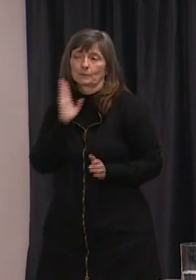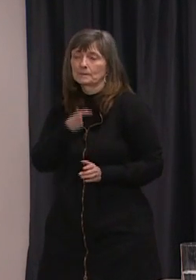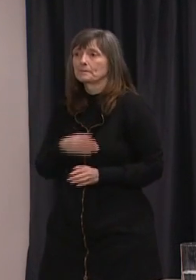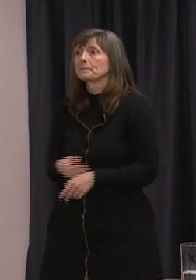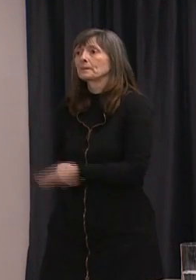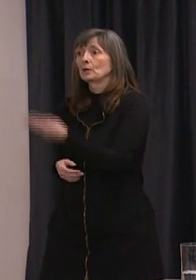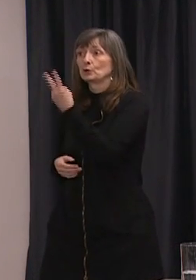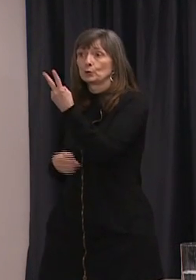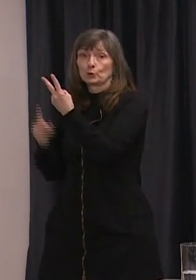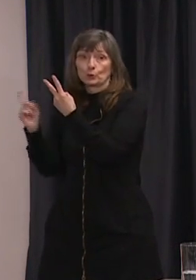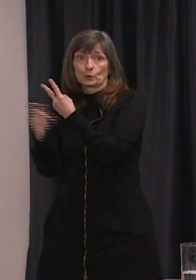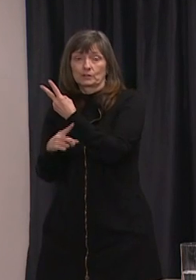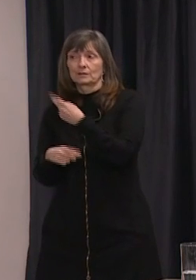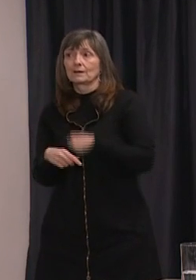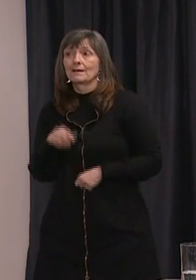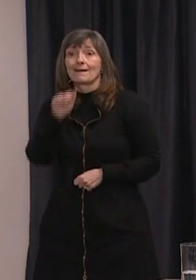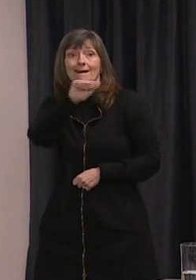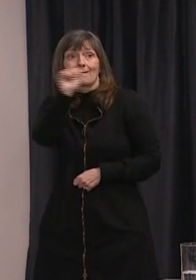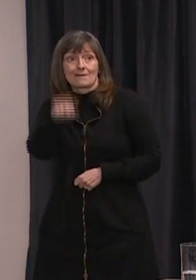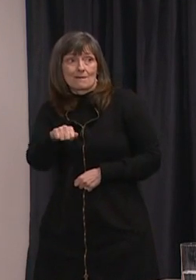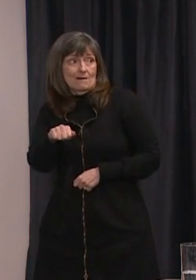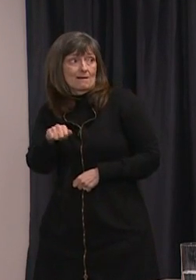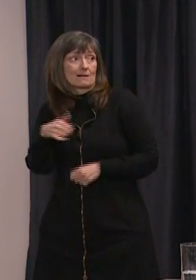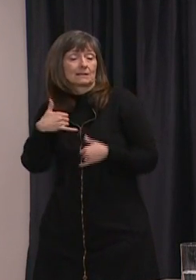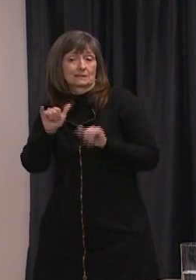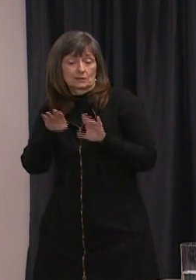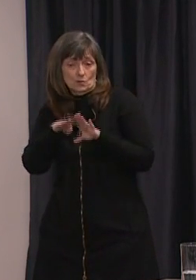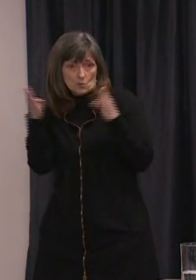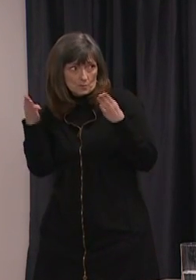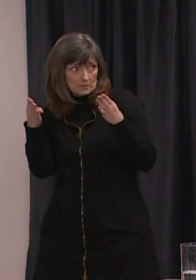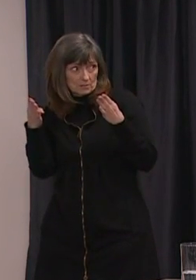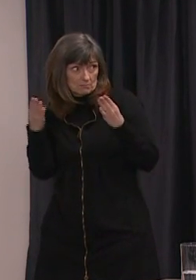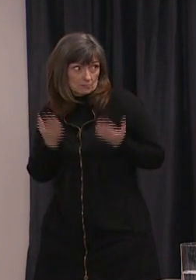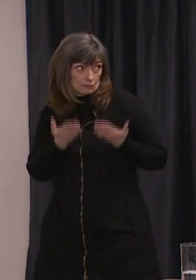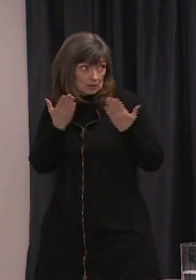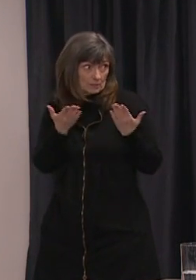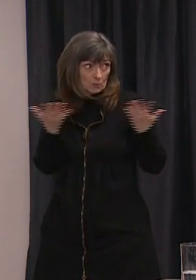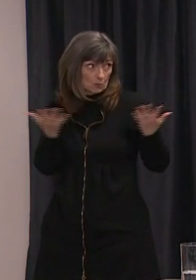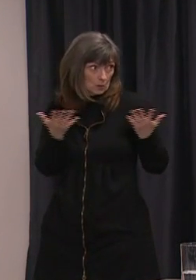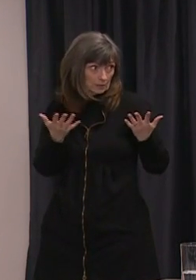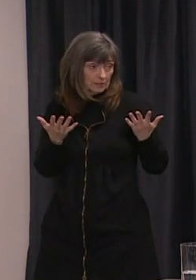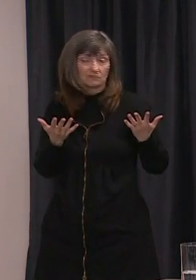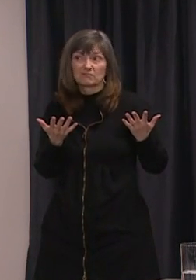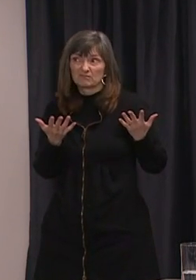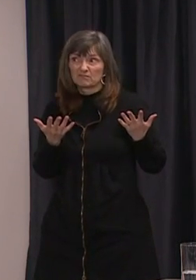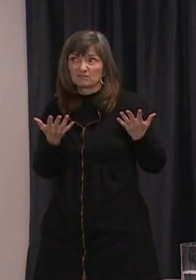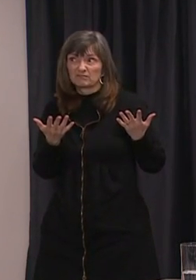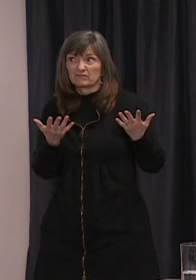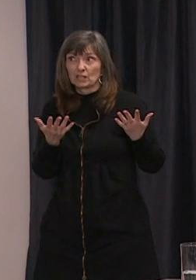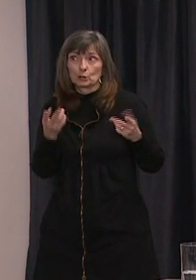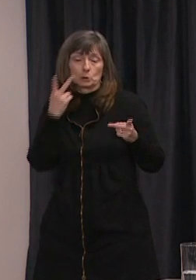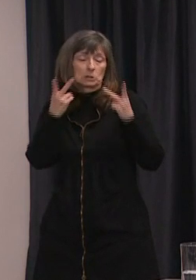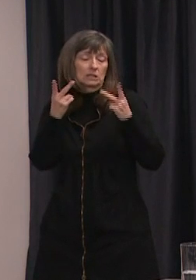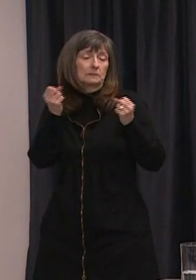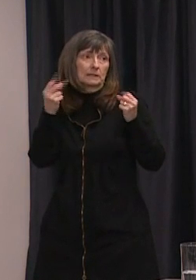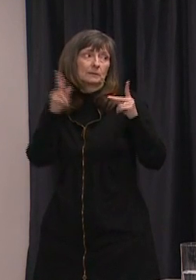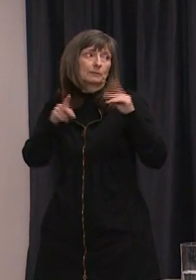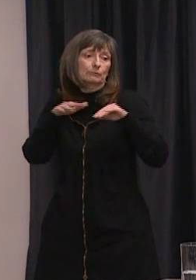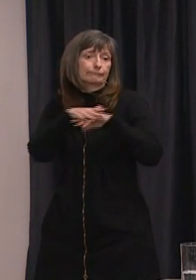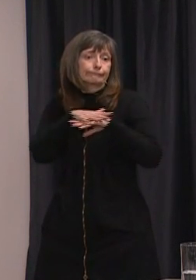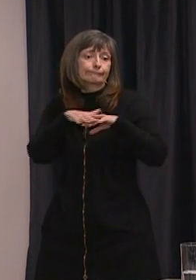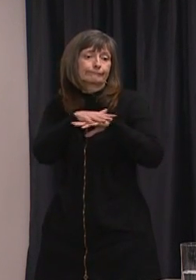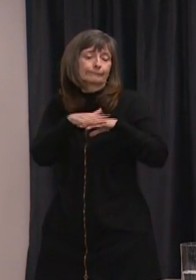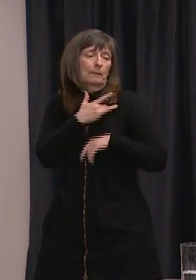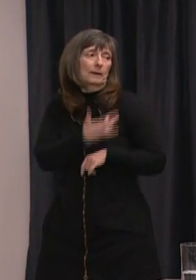uh one about malls they continue to be open what's your recommendation in terms of because that is generally a place where you see a lot of people